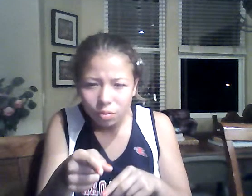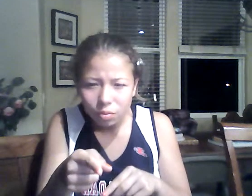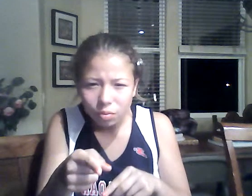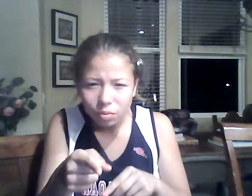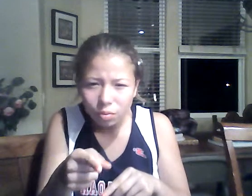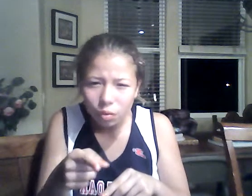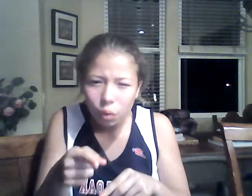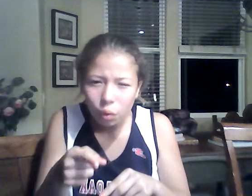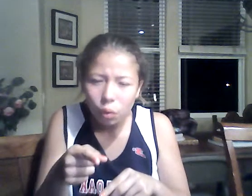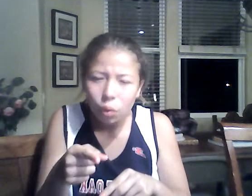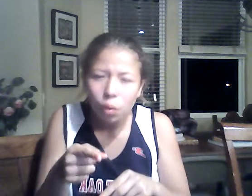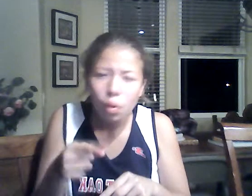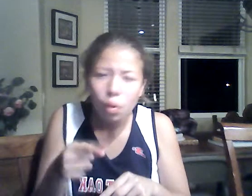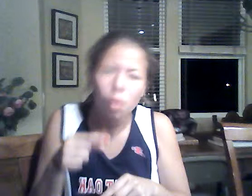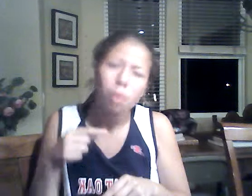No.